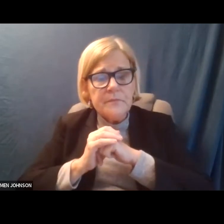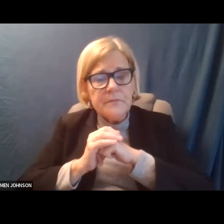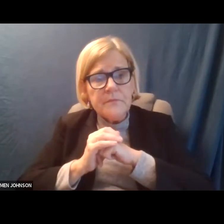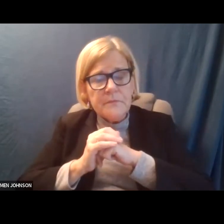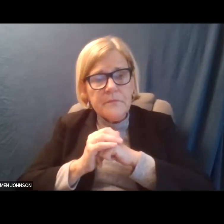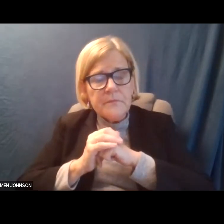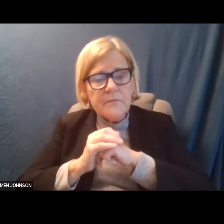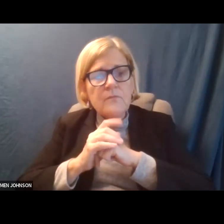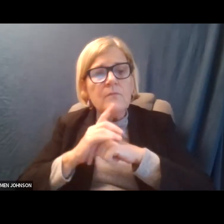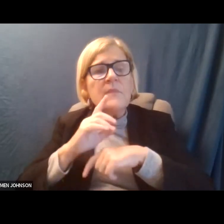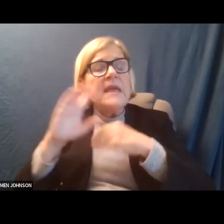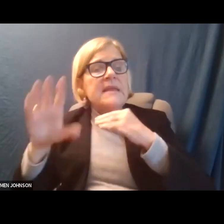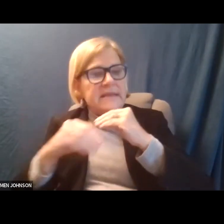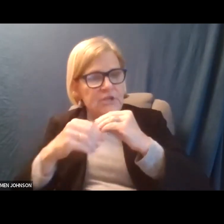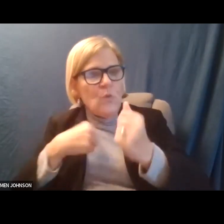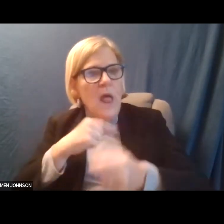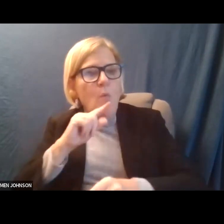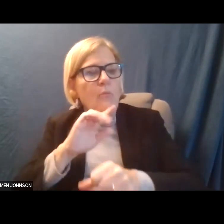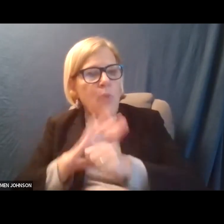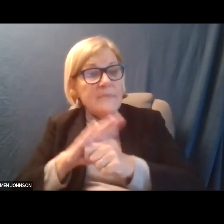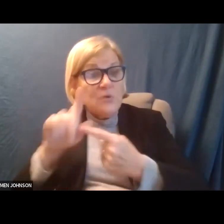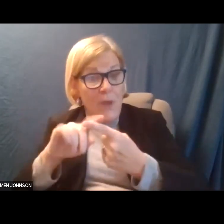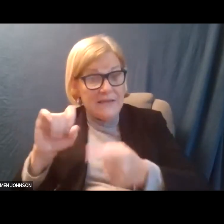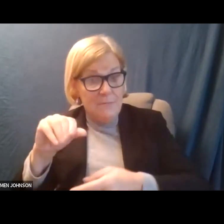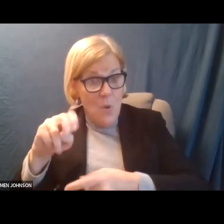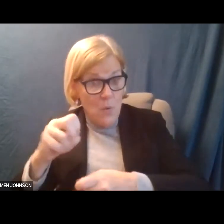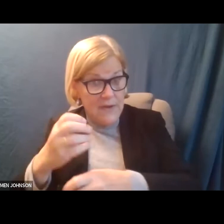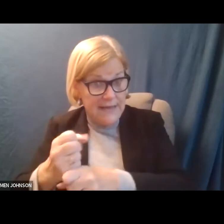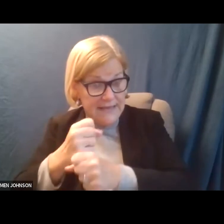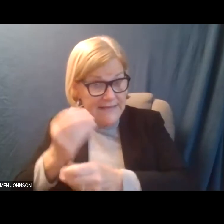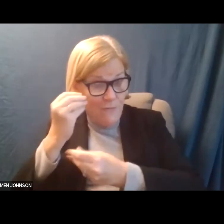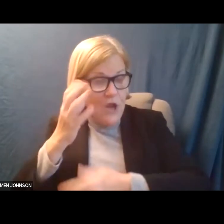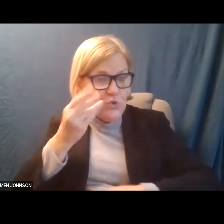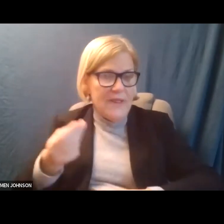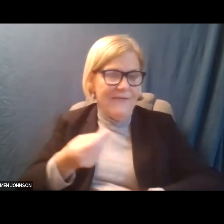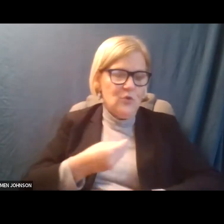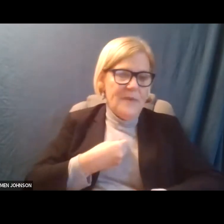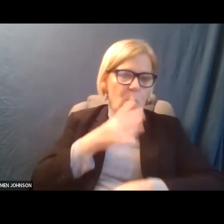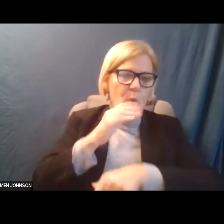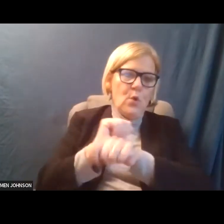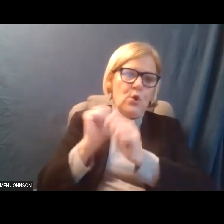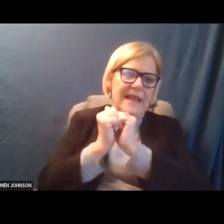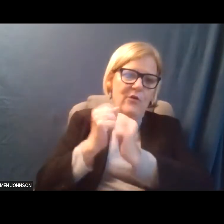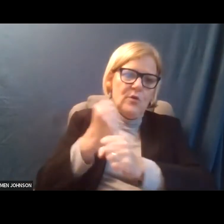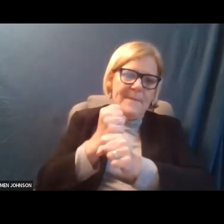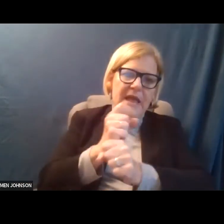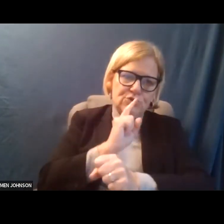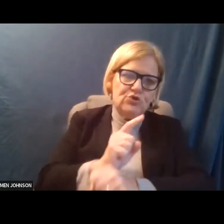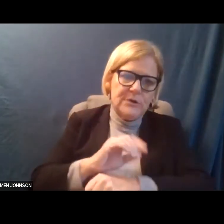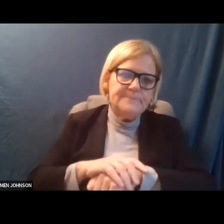In addition, I will promise that once Simone gets that information, she'll get it to me and we'll work together to make sure that